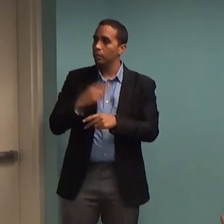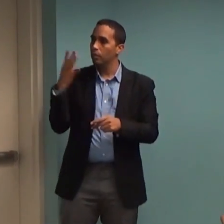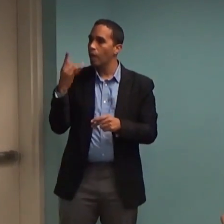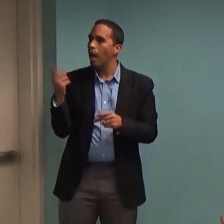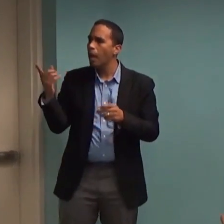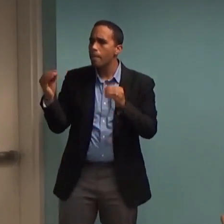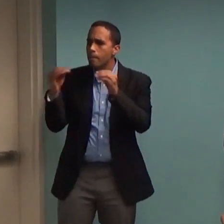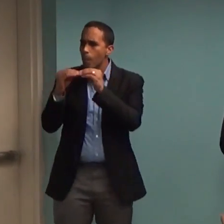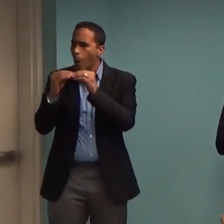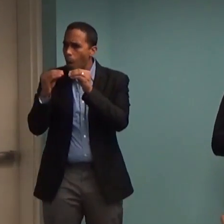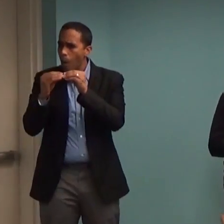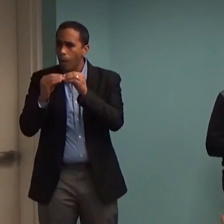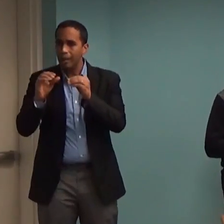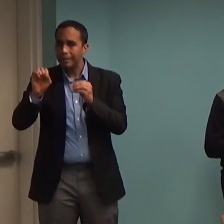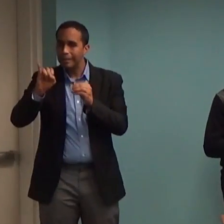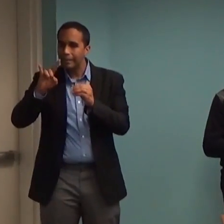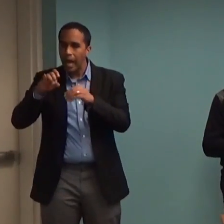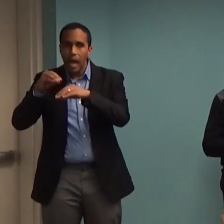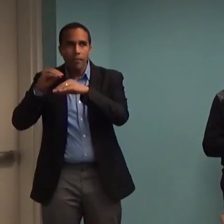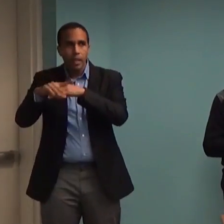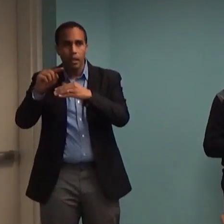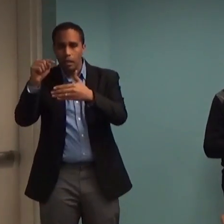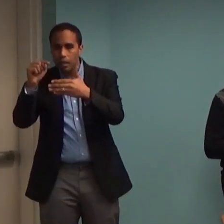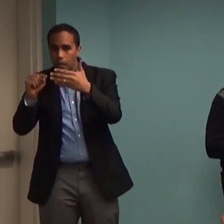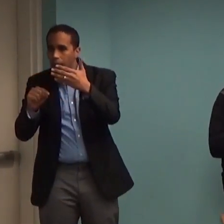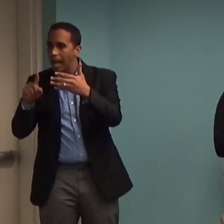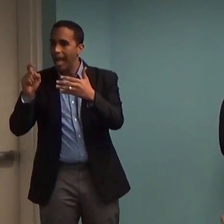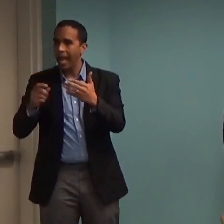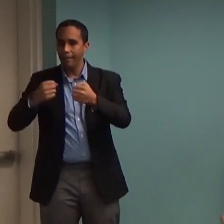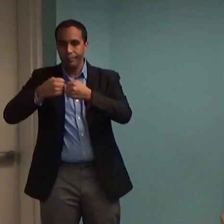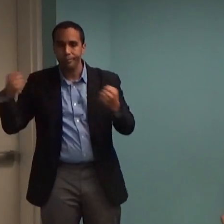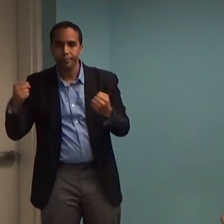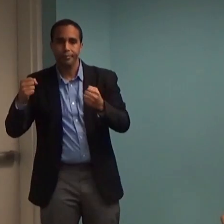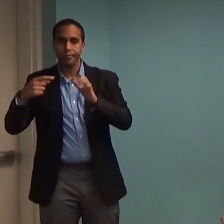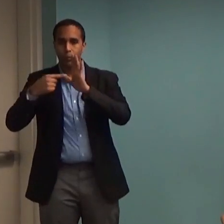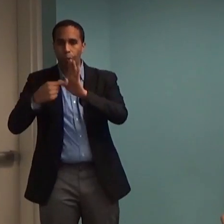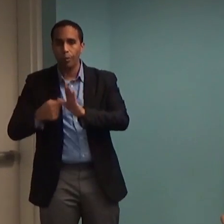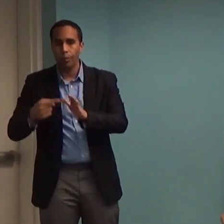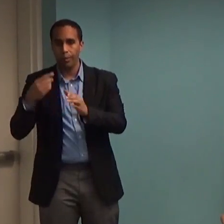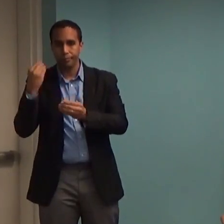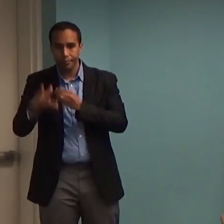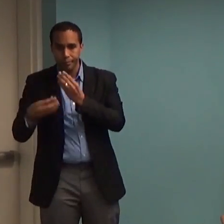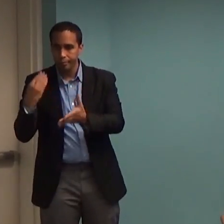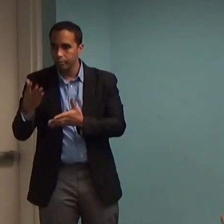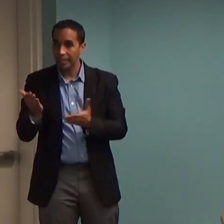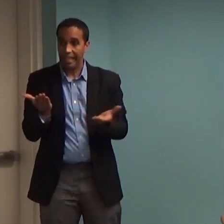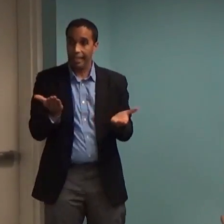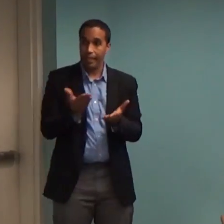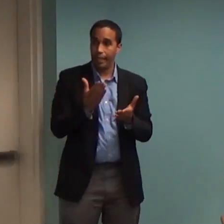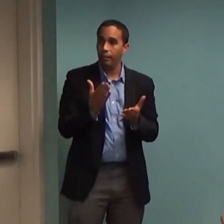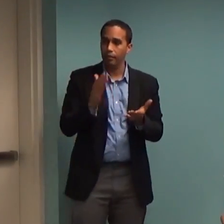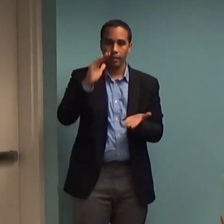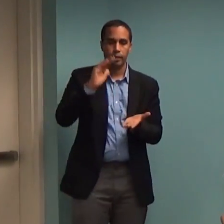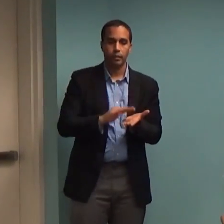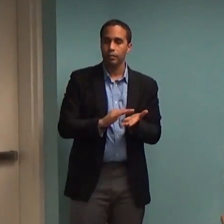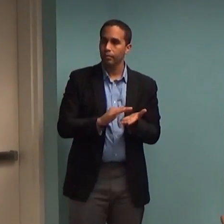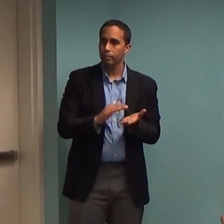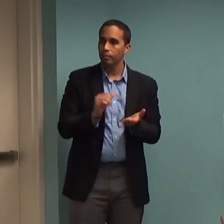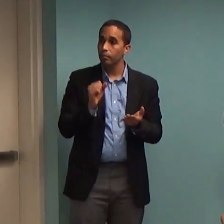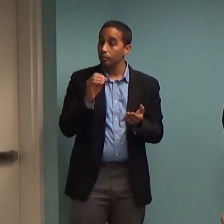listing of side effects in their direct-to-consumer advertising. So this is a controversial issue, and it's one that is an important one for us to reckon with. And